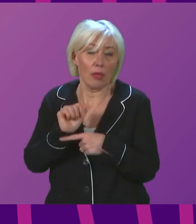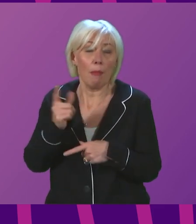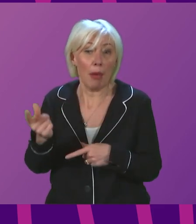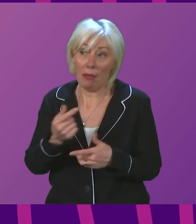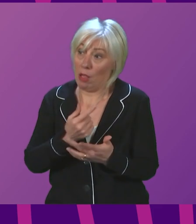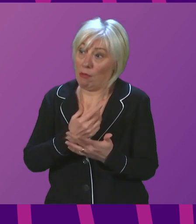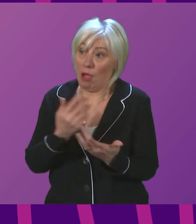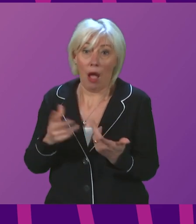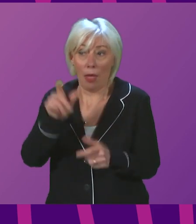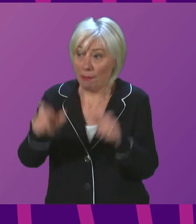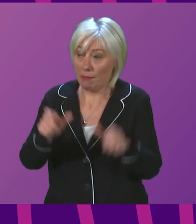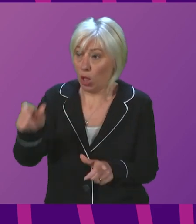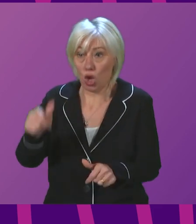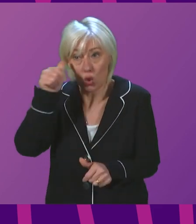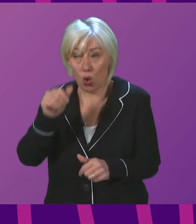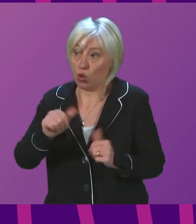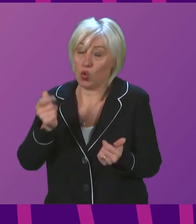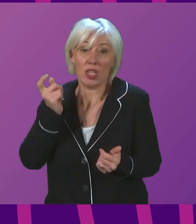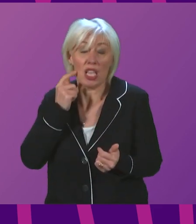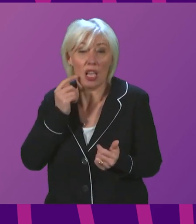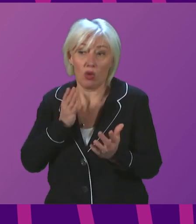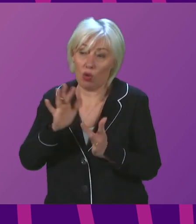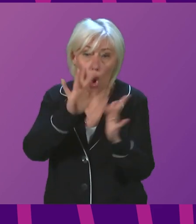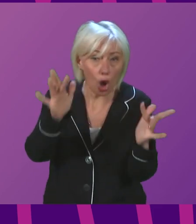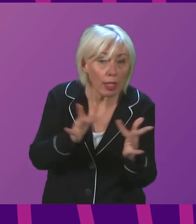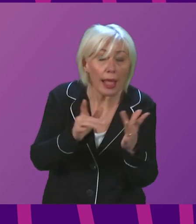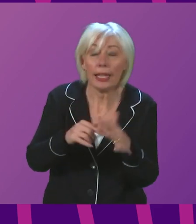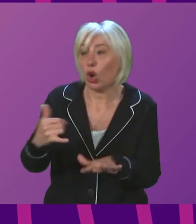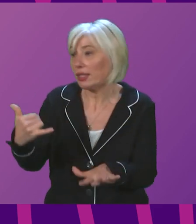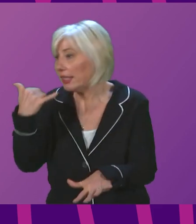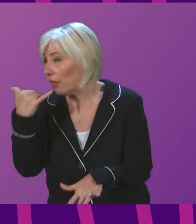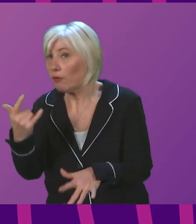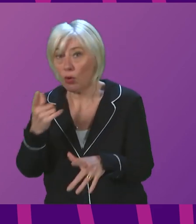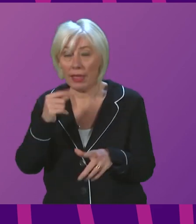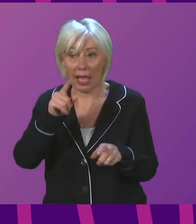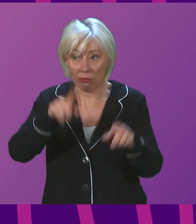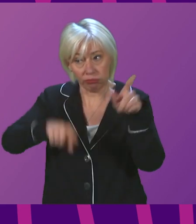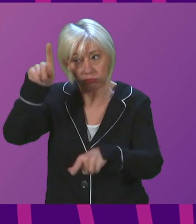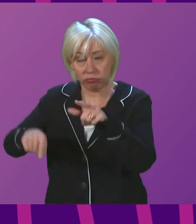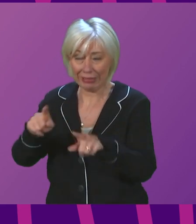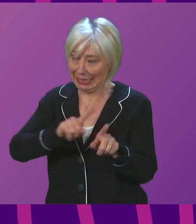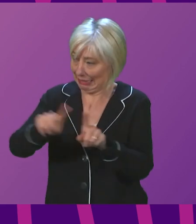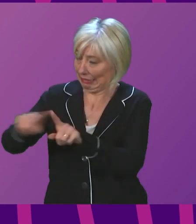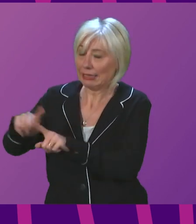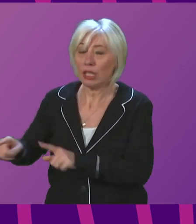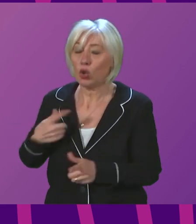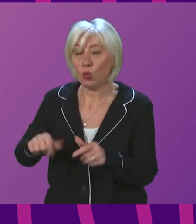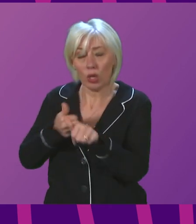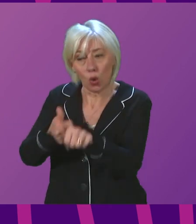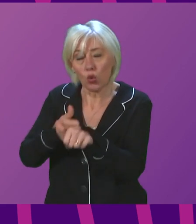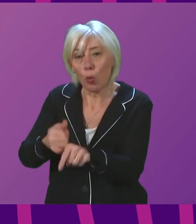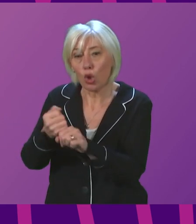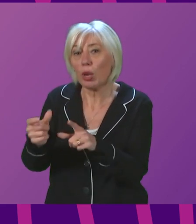from other ways of accessing their GP online or telephone services. We will continue to work with and support GPs as much as we can.